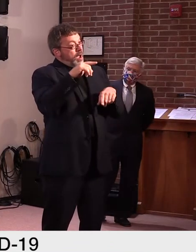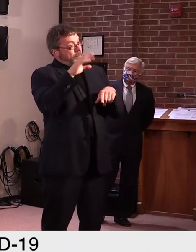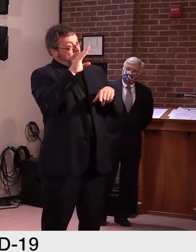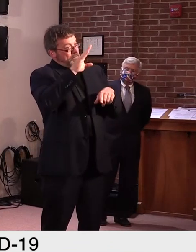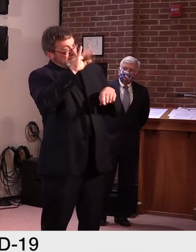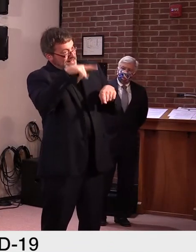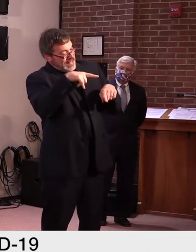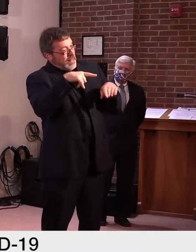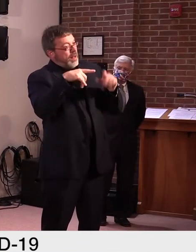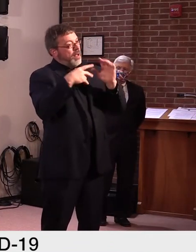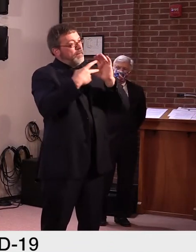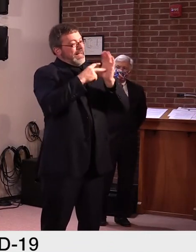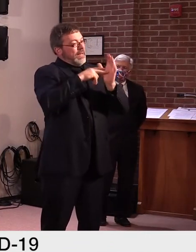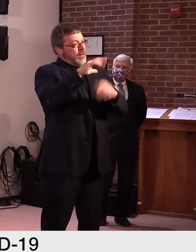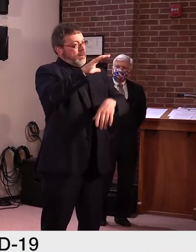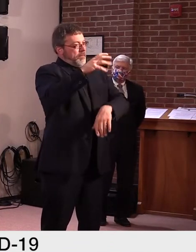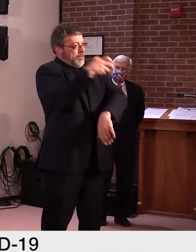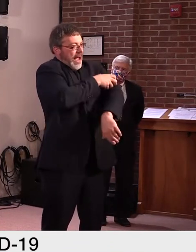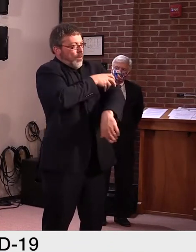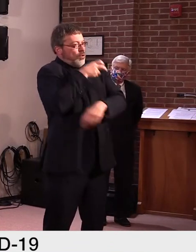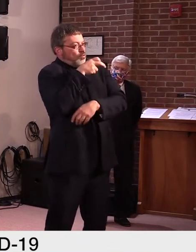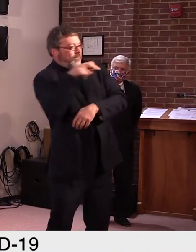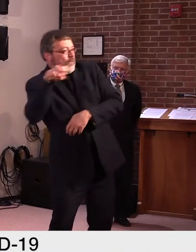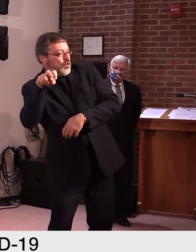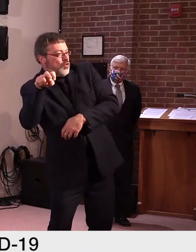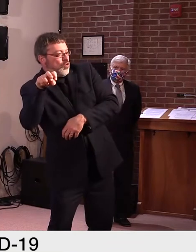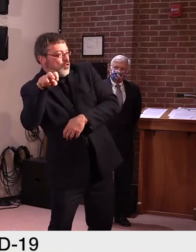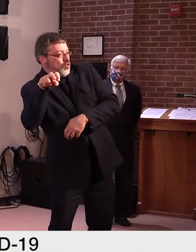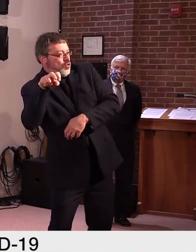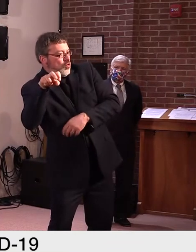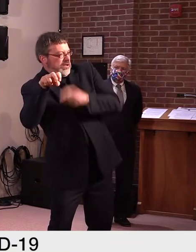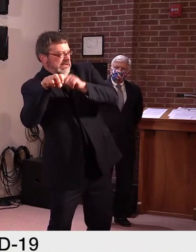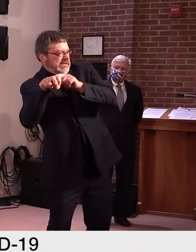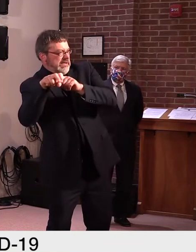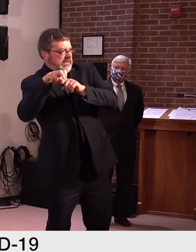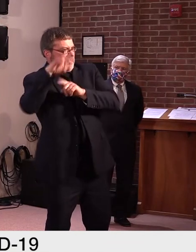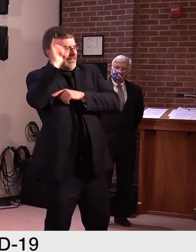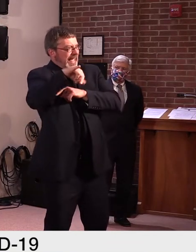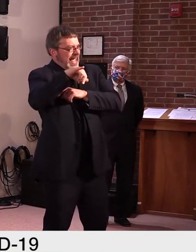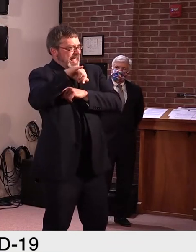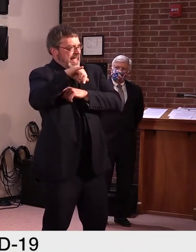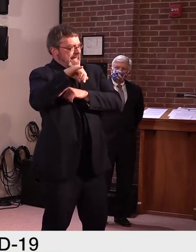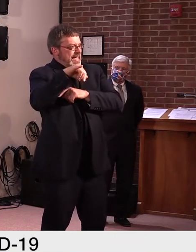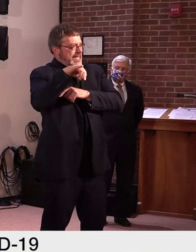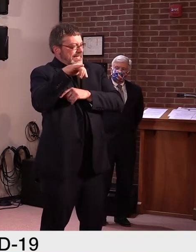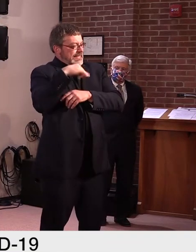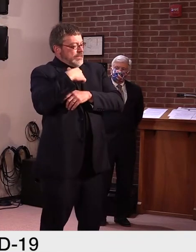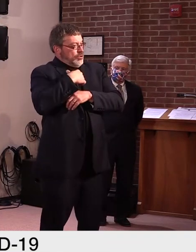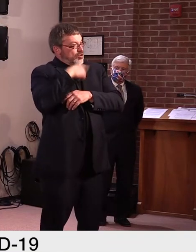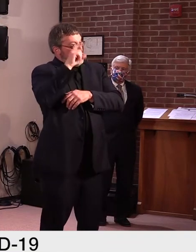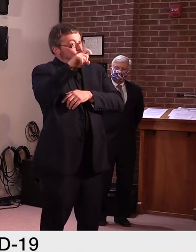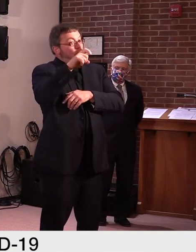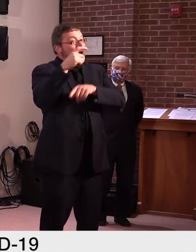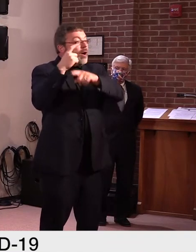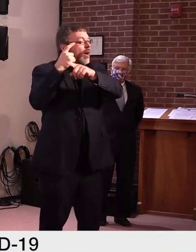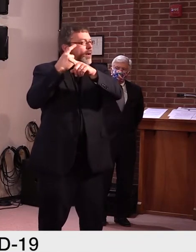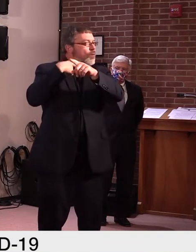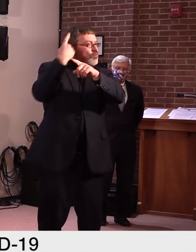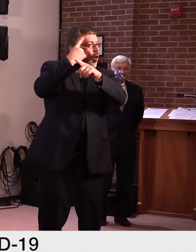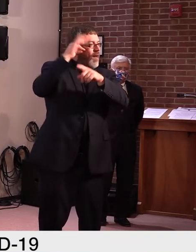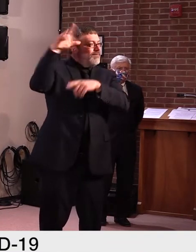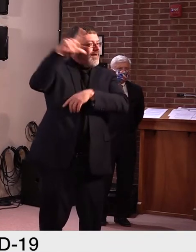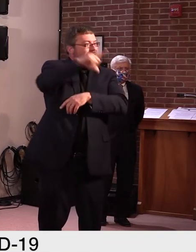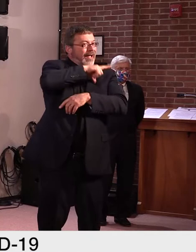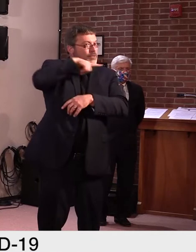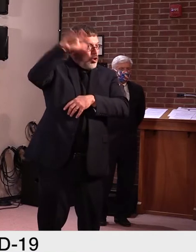I don't know is anyone has asked the, uh, Attorney General whether the legislature has the authority, uh, to abdicate the governor's